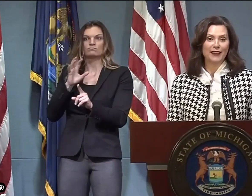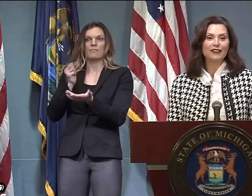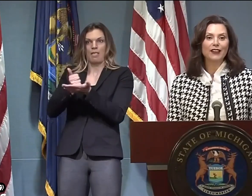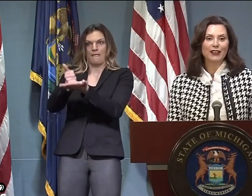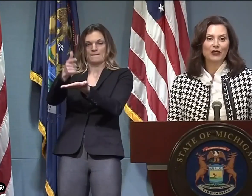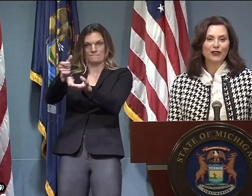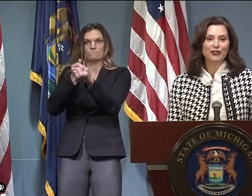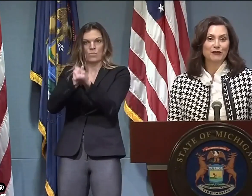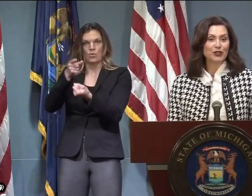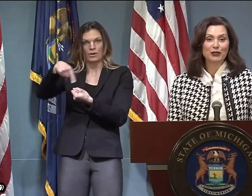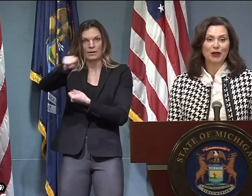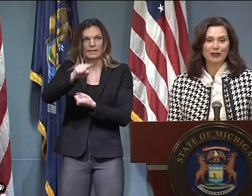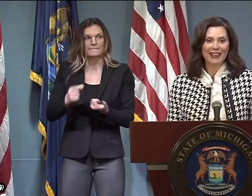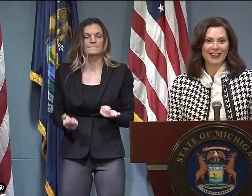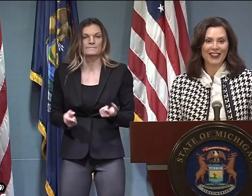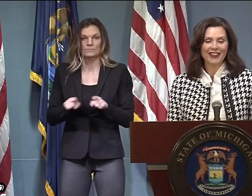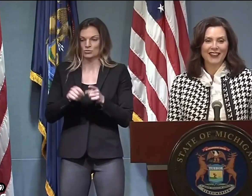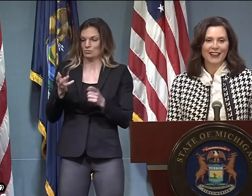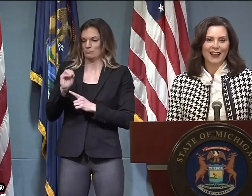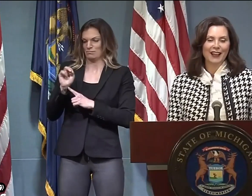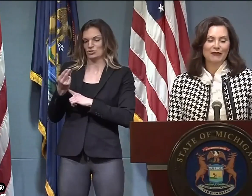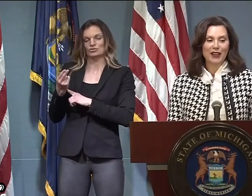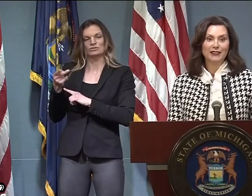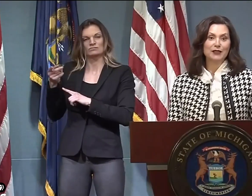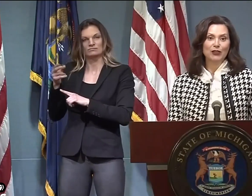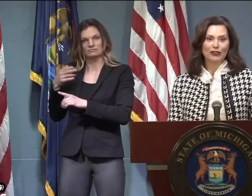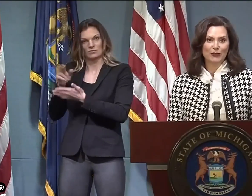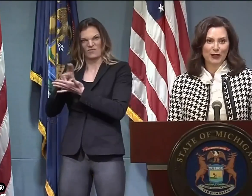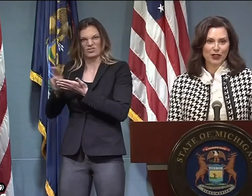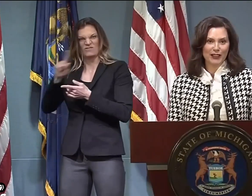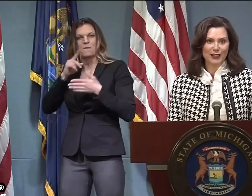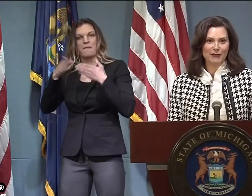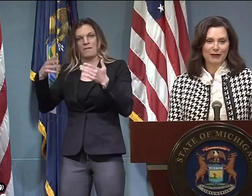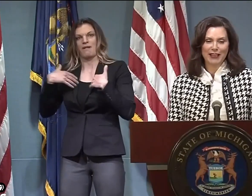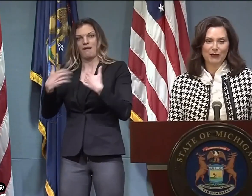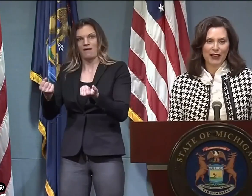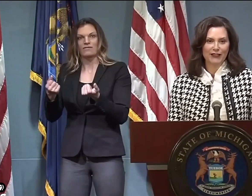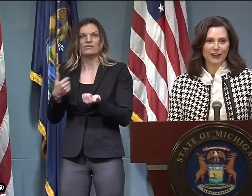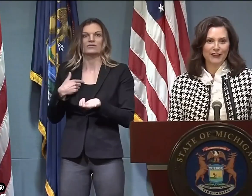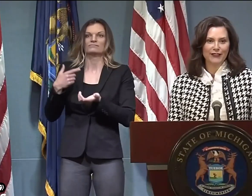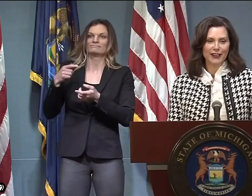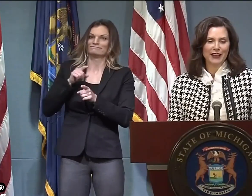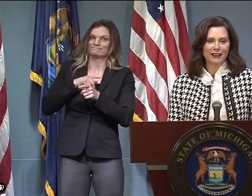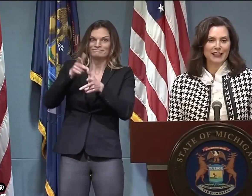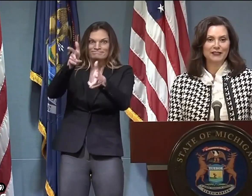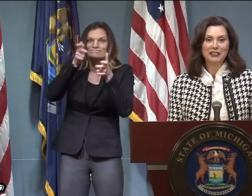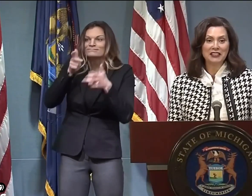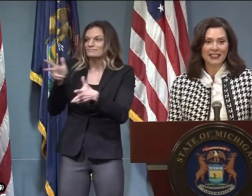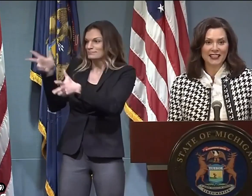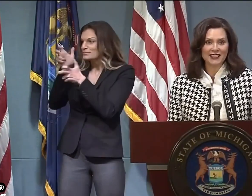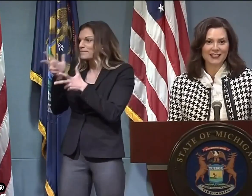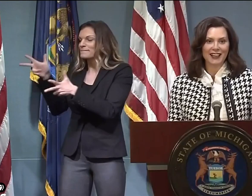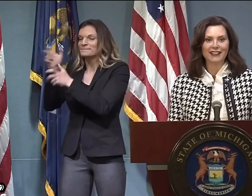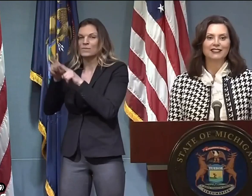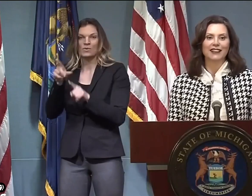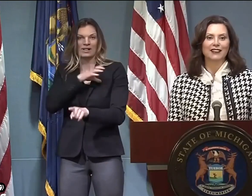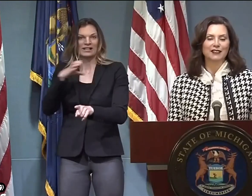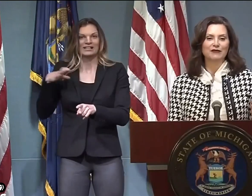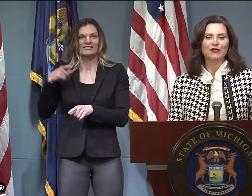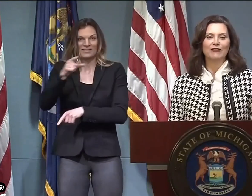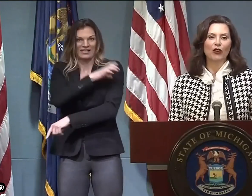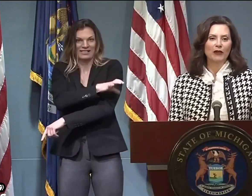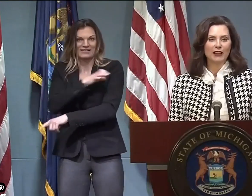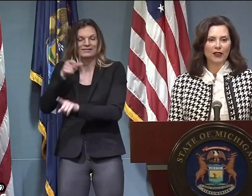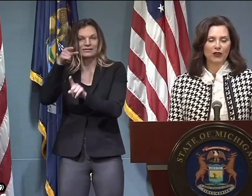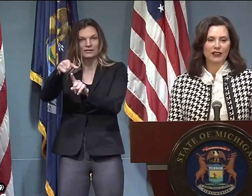that I'm getting here across our state, including that of University of Michigan Public Health. And similarly, when I'm talking to him, I'm getting the benefit of